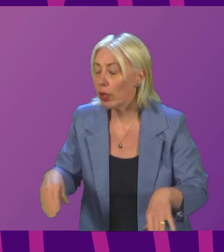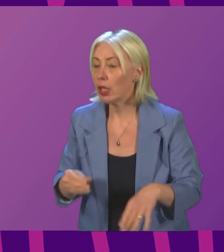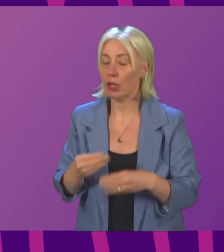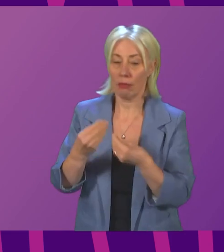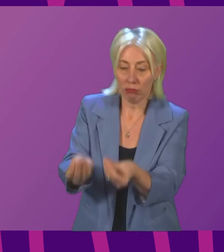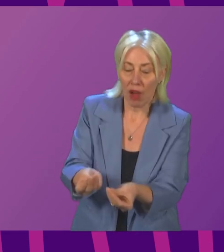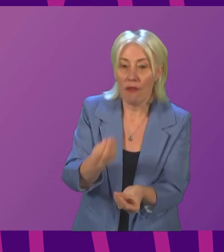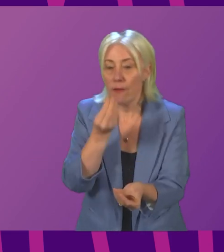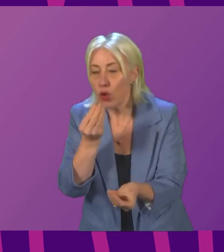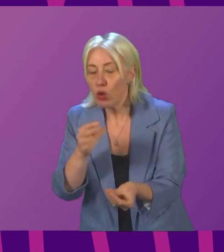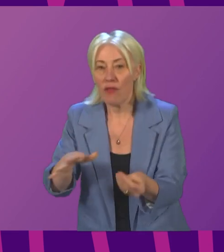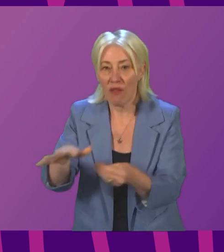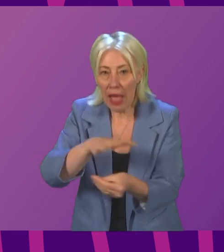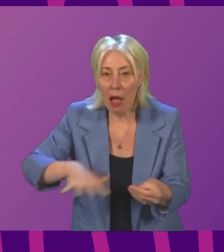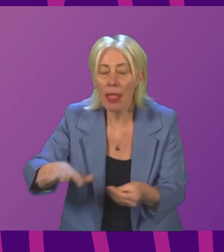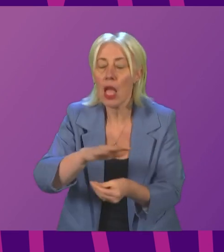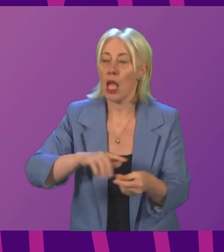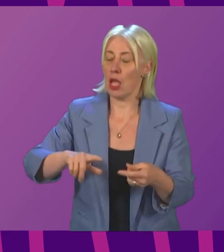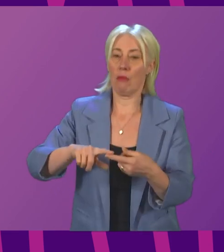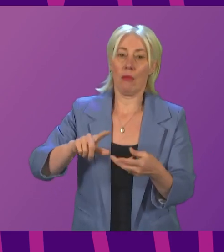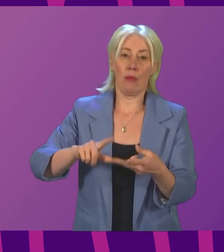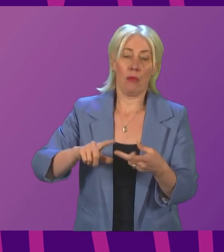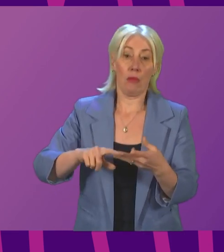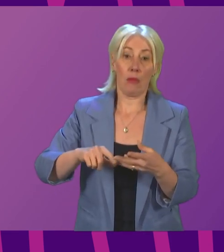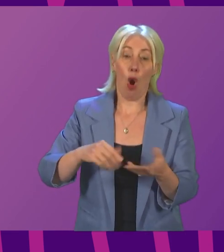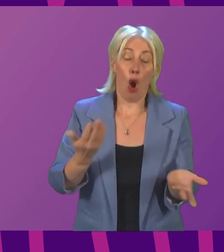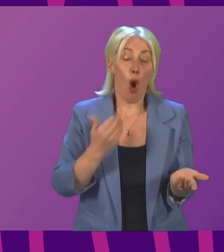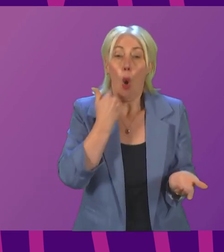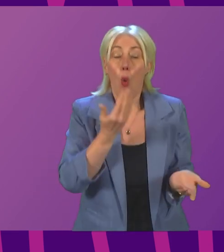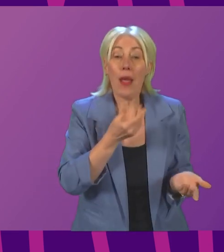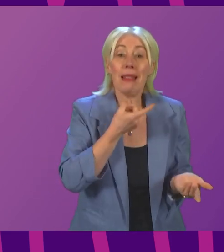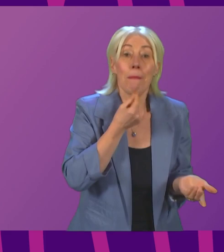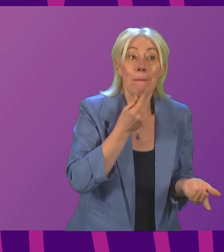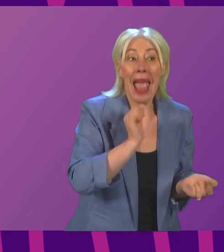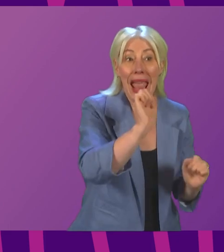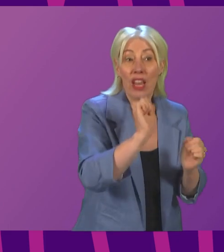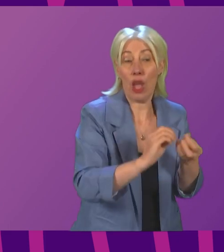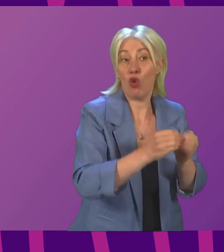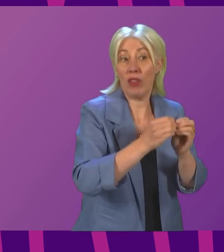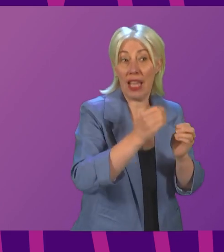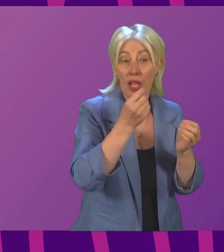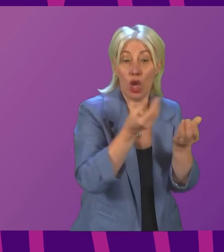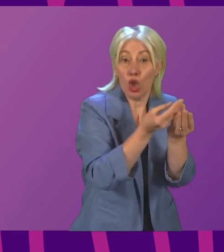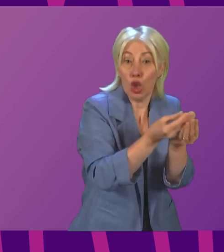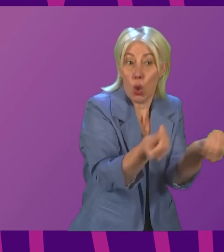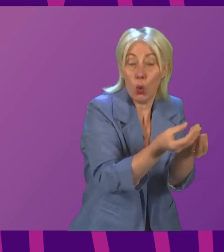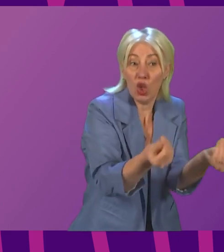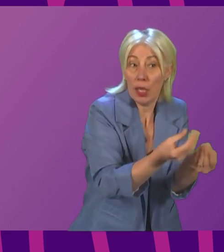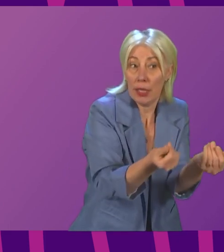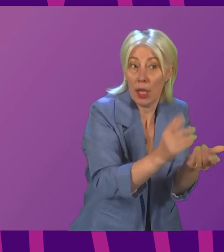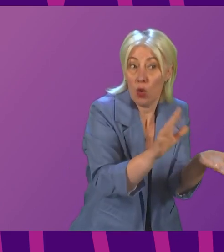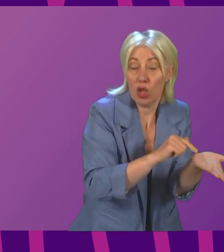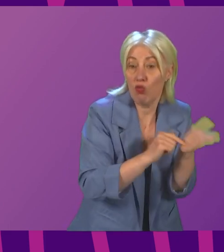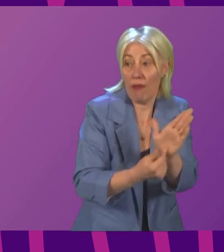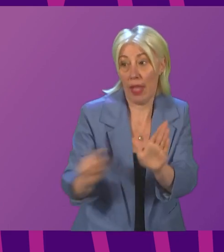for their families and if it's always men or largely men who are designing the solutions they often don't reflect the lives of women.